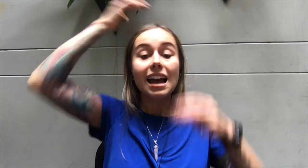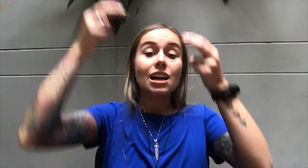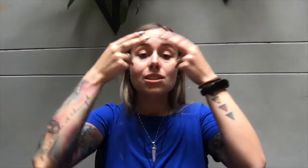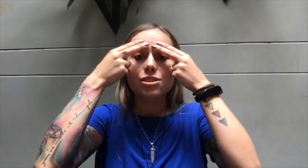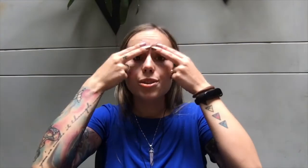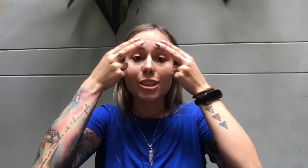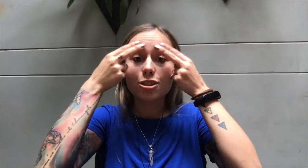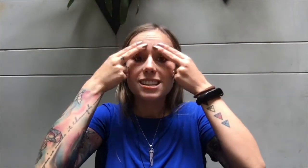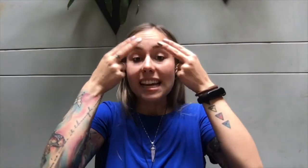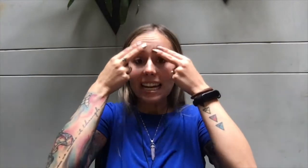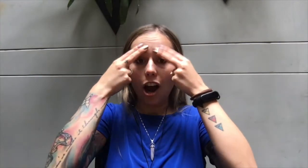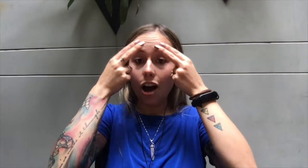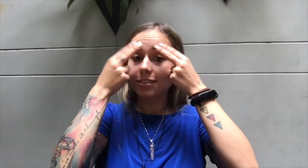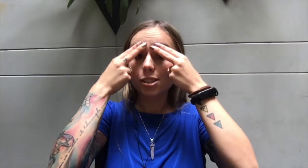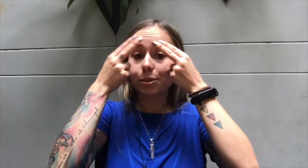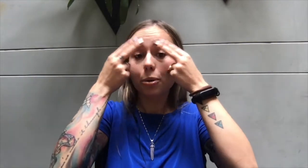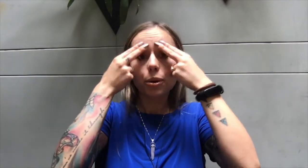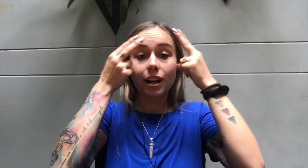So as soon as I get off this recording.